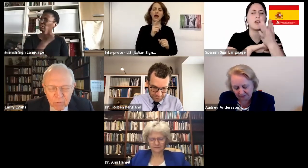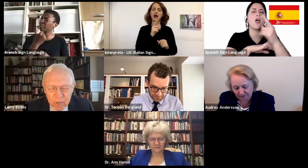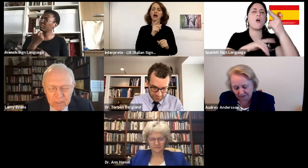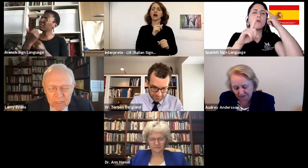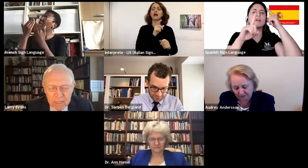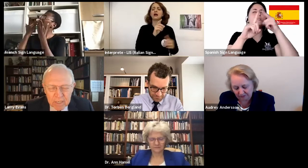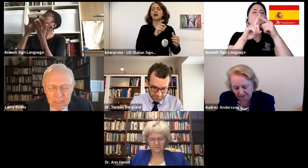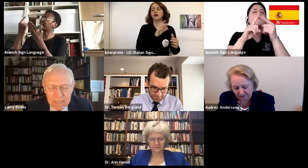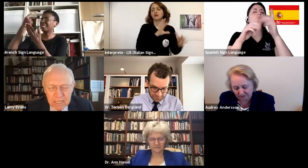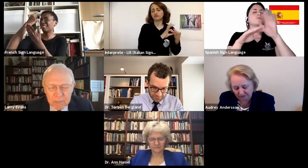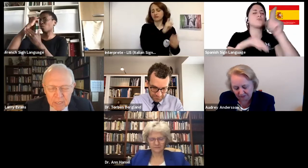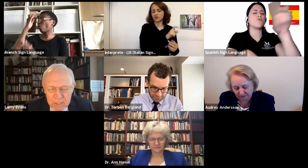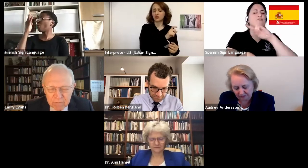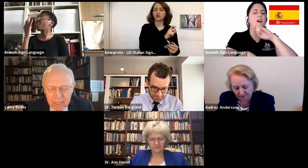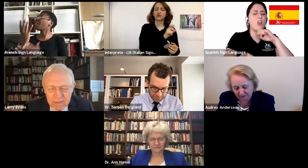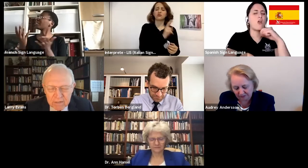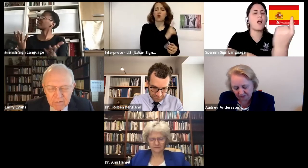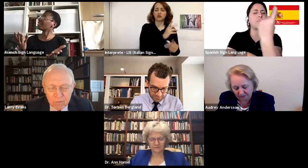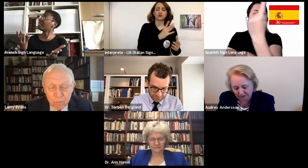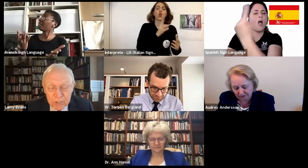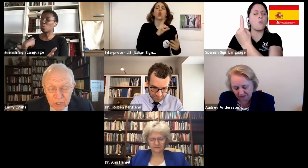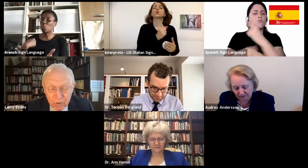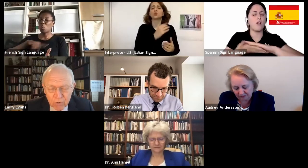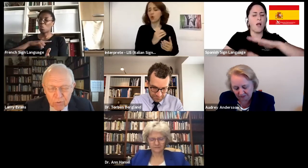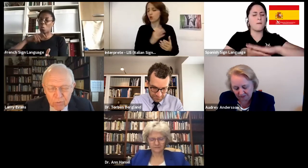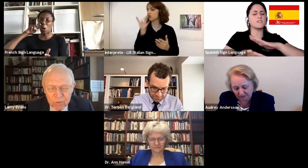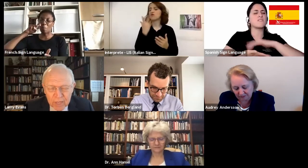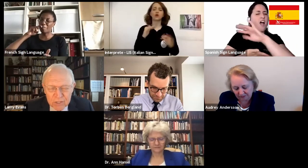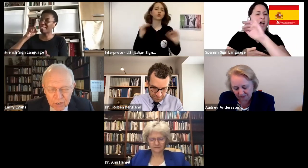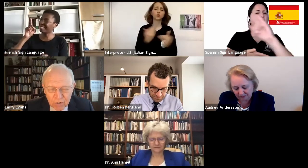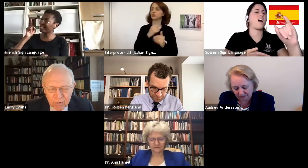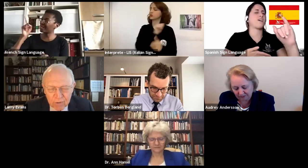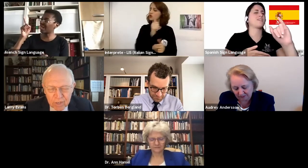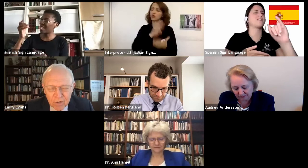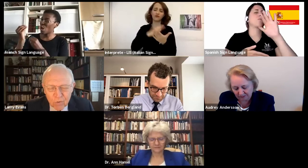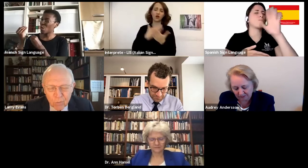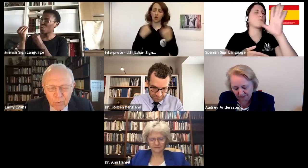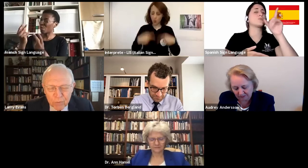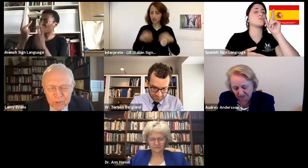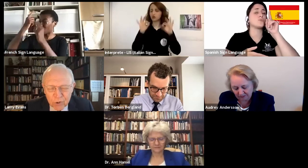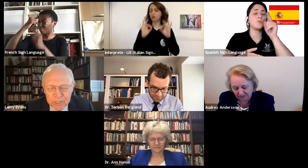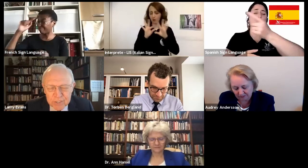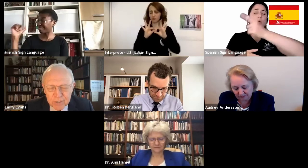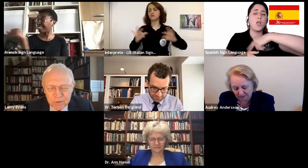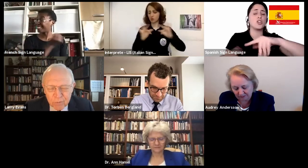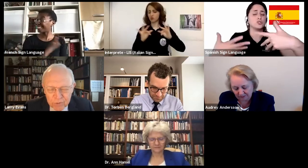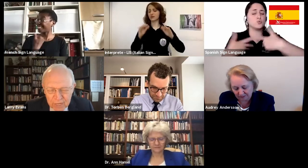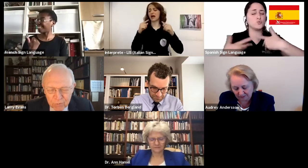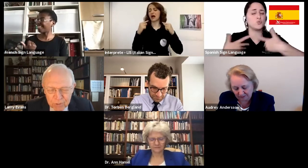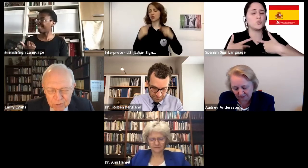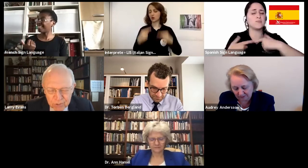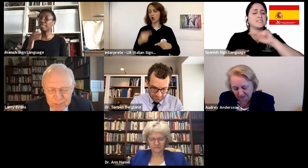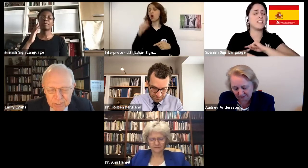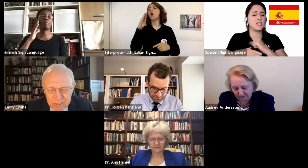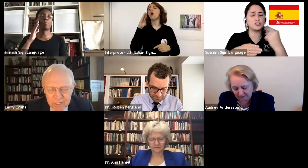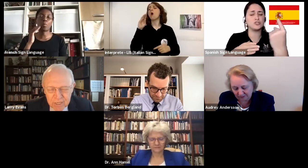in everyone. And because of that, we sorrow when they sorrow. We rejoice when they